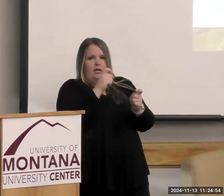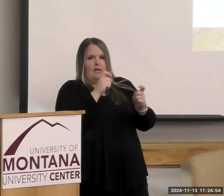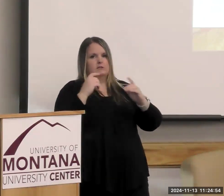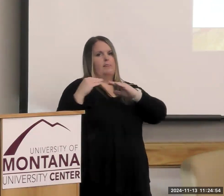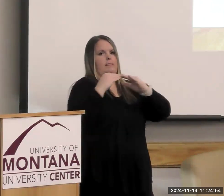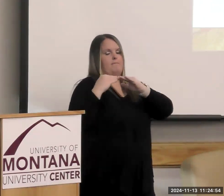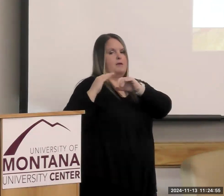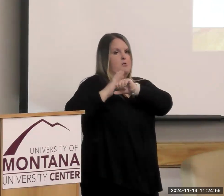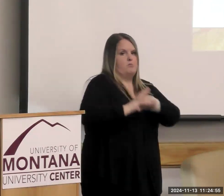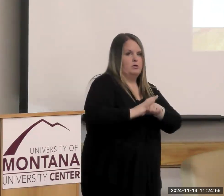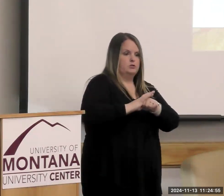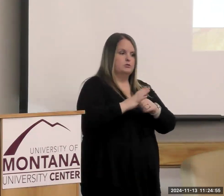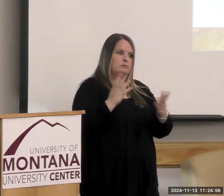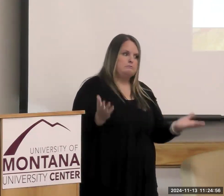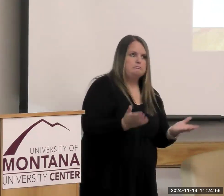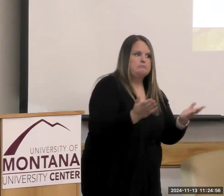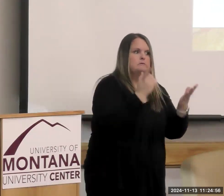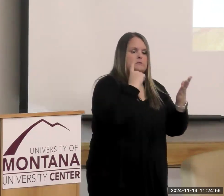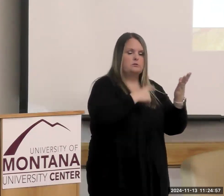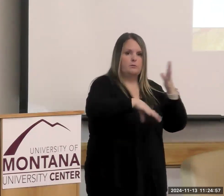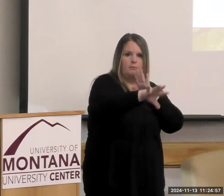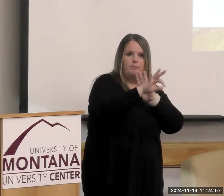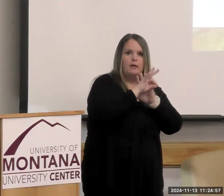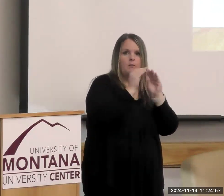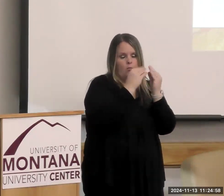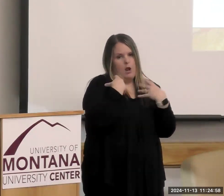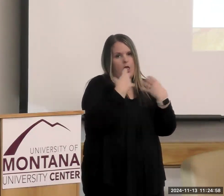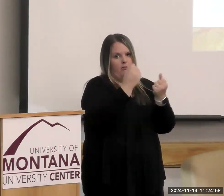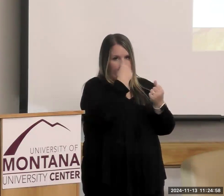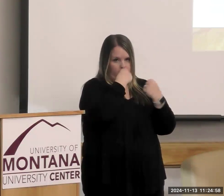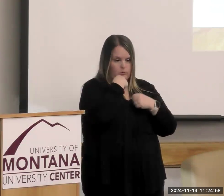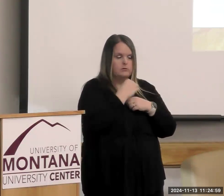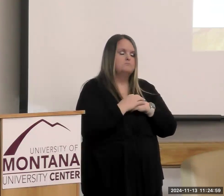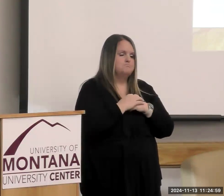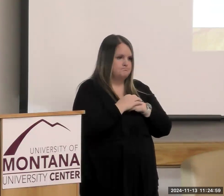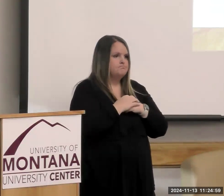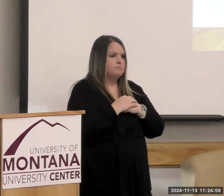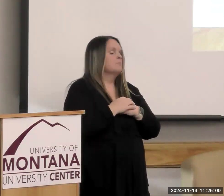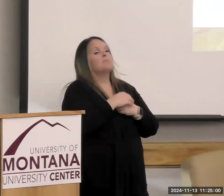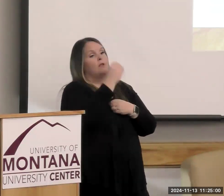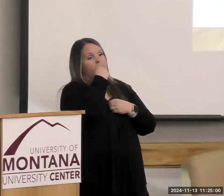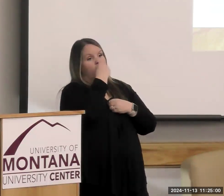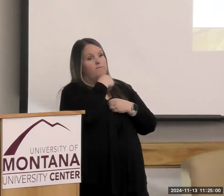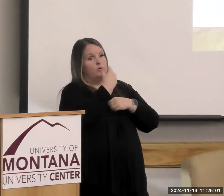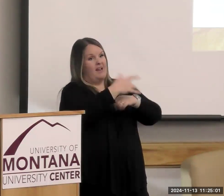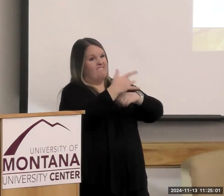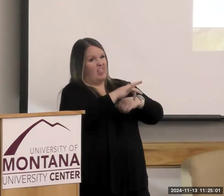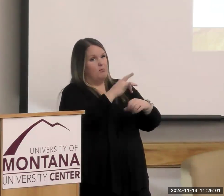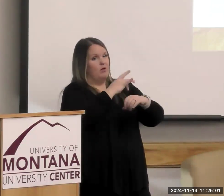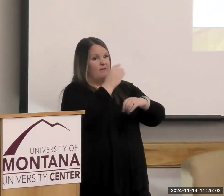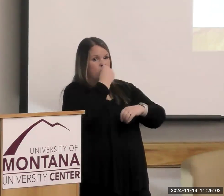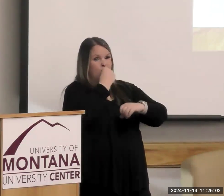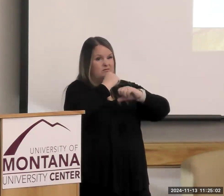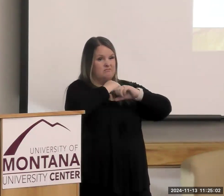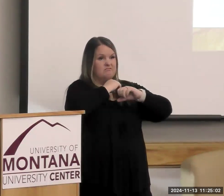go for the healthier foods. Food safety is a big topic and important as we teach cooking classes